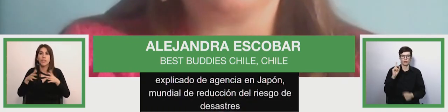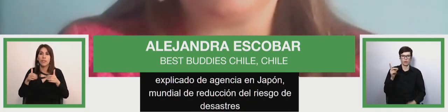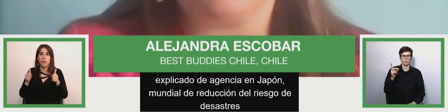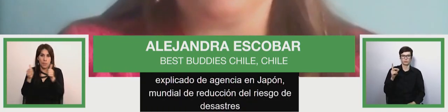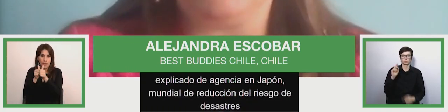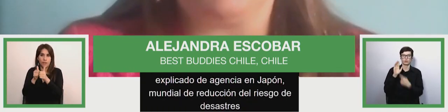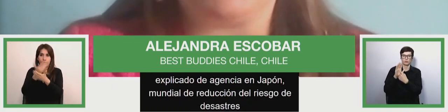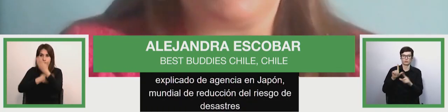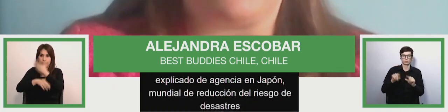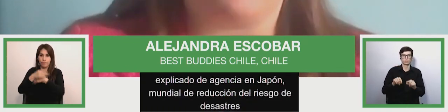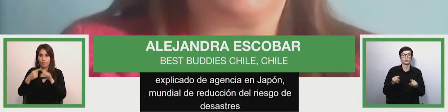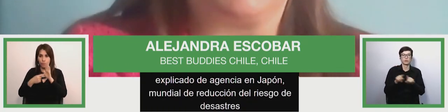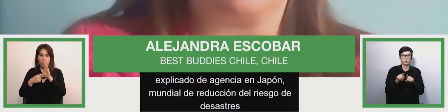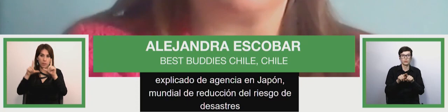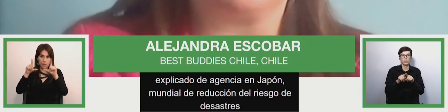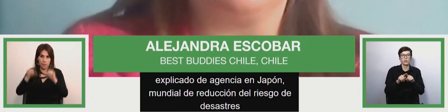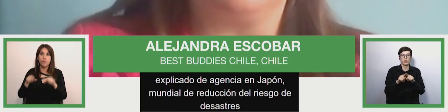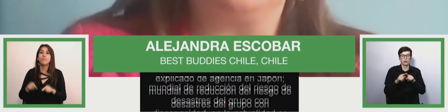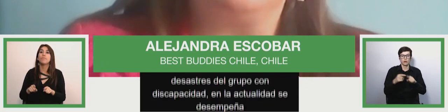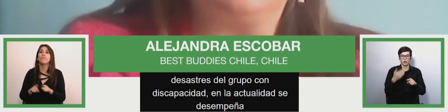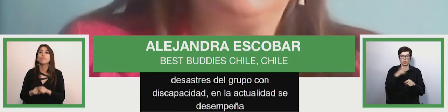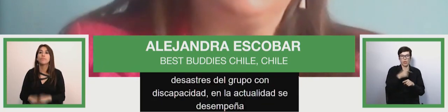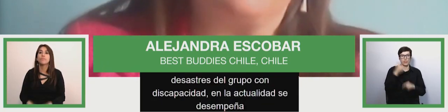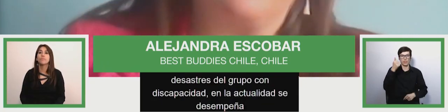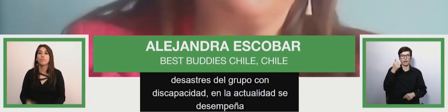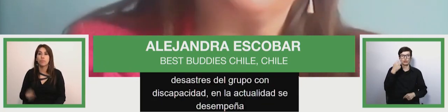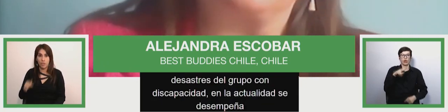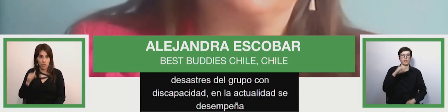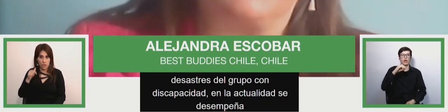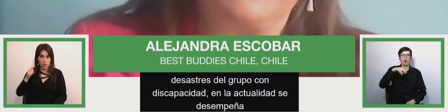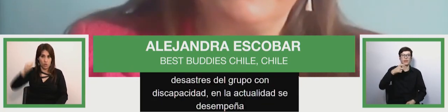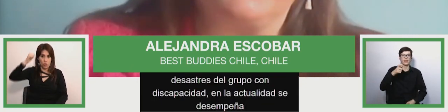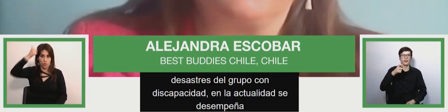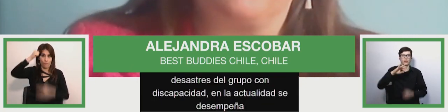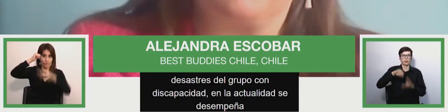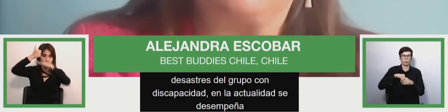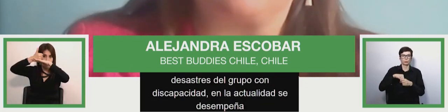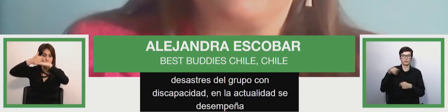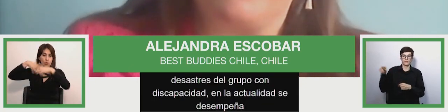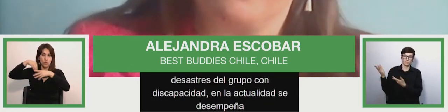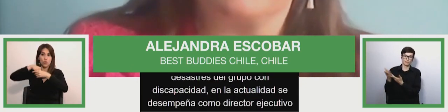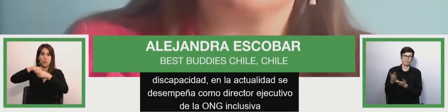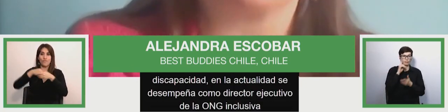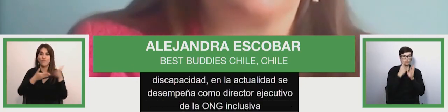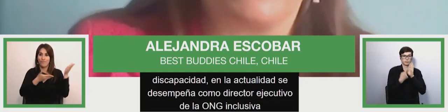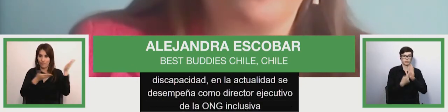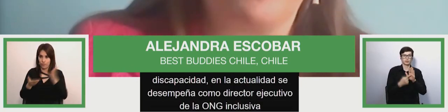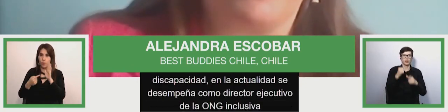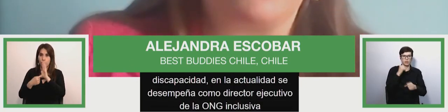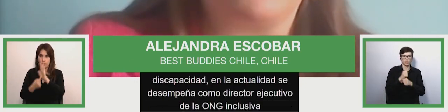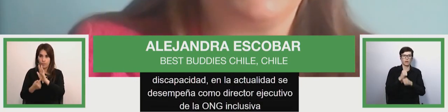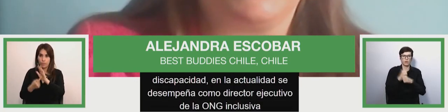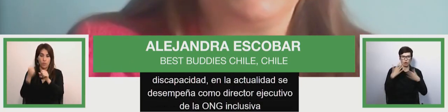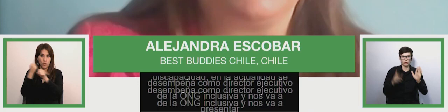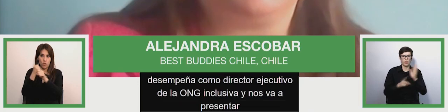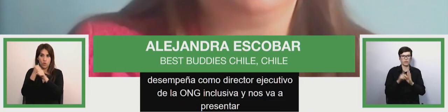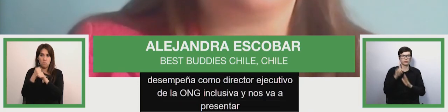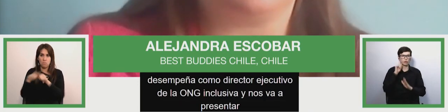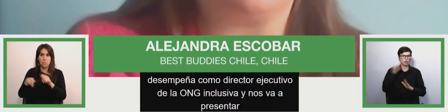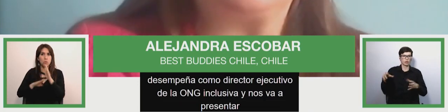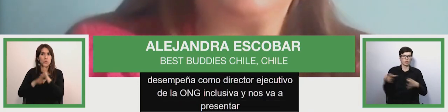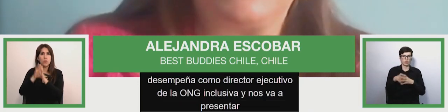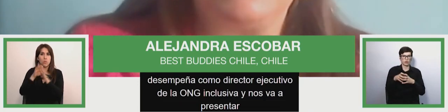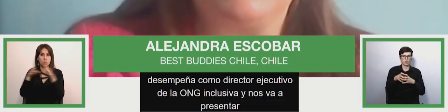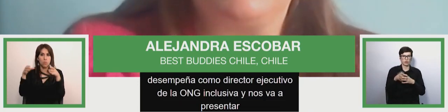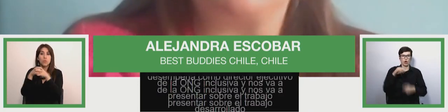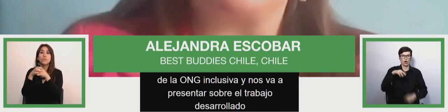world focal point of the mitigation risk for people who have this capacities disability